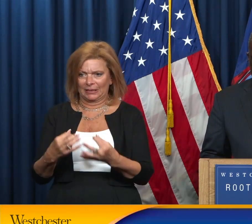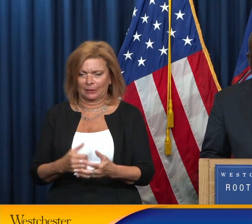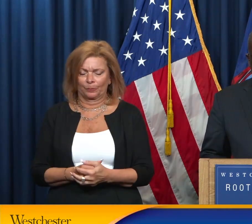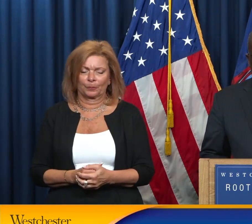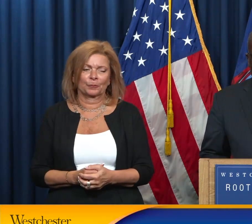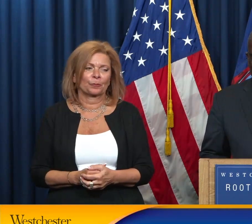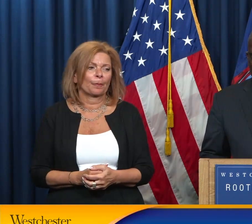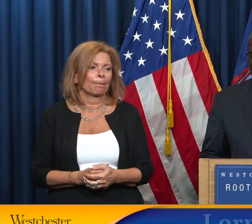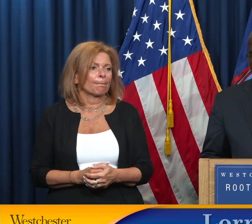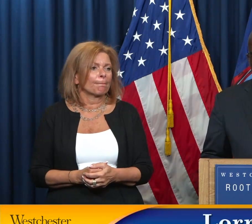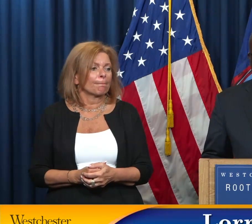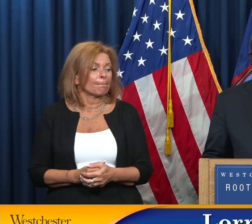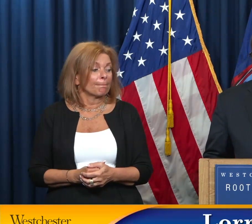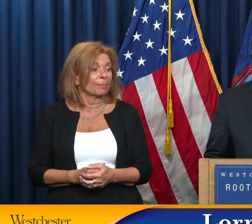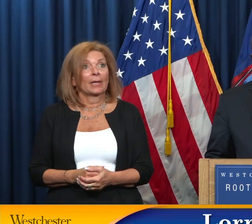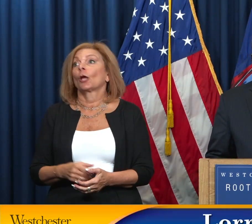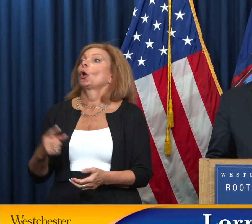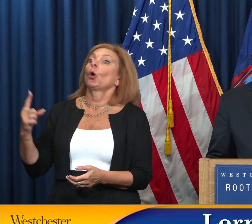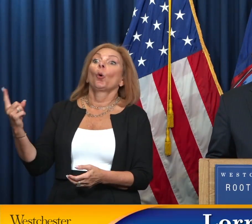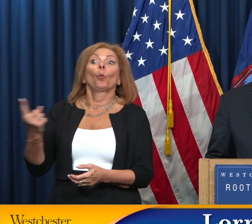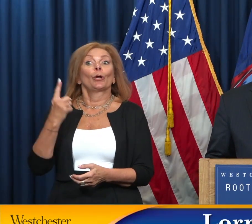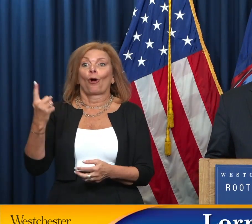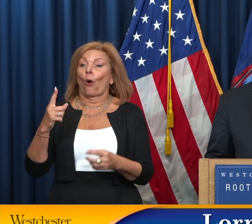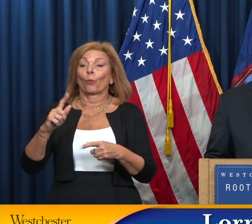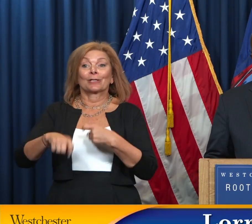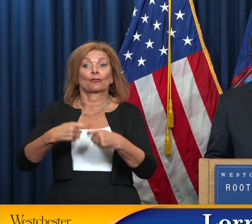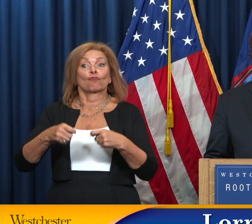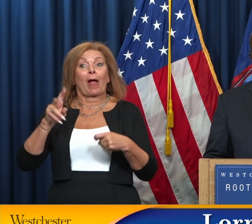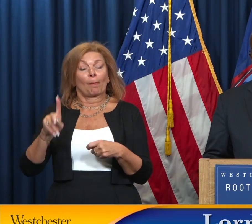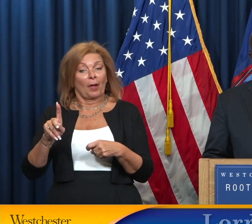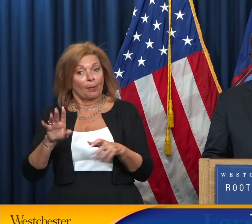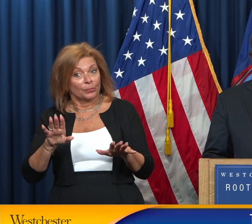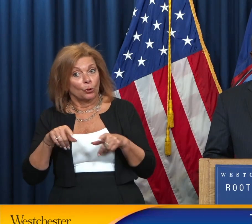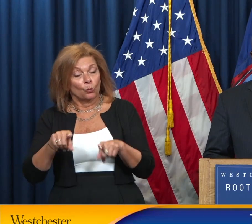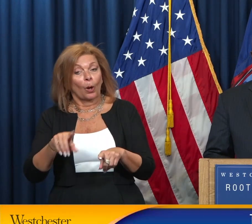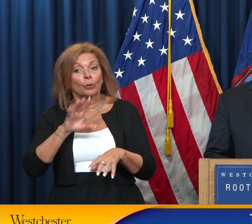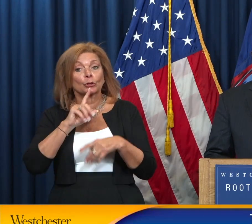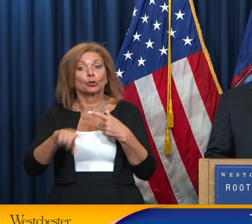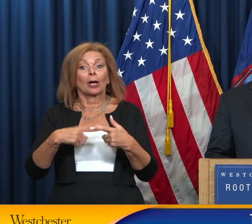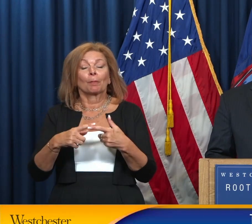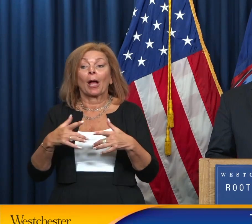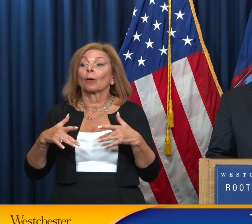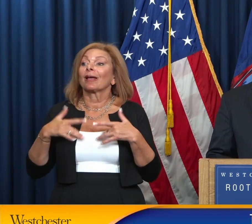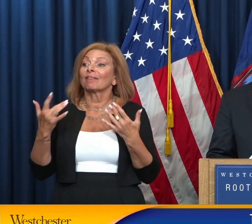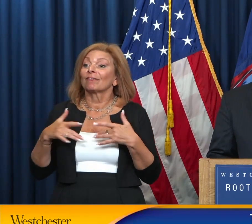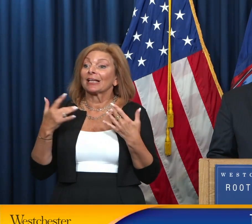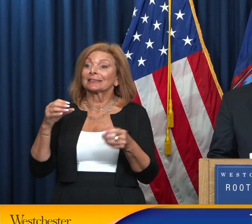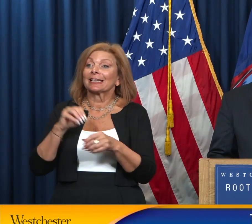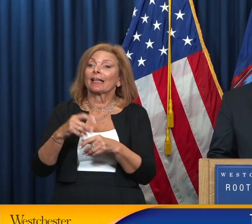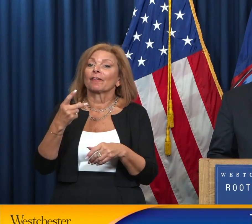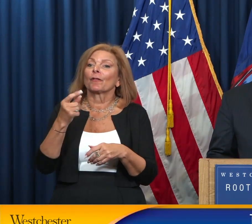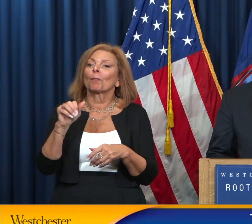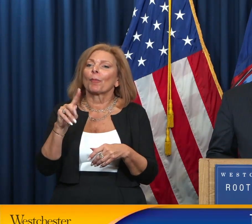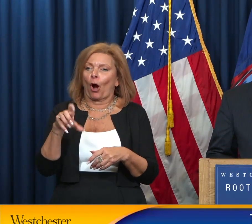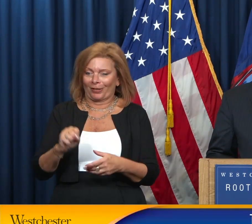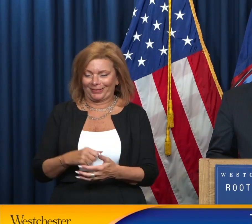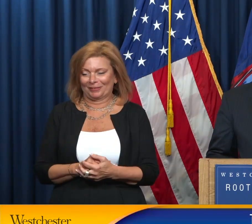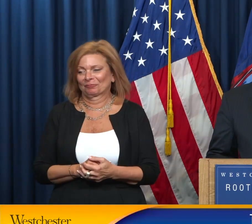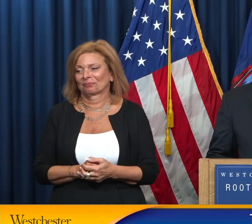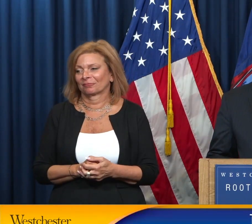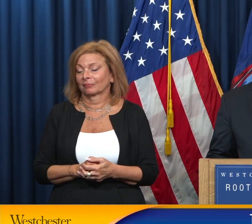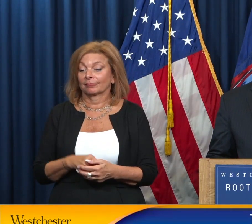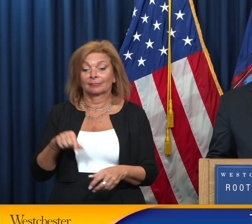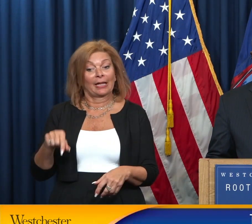And we always wrap up when we talk about the events in the parks. So